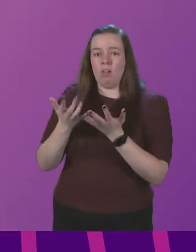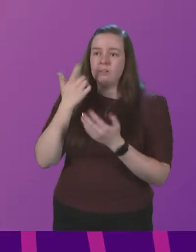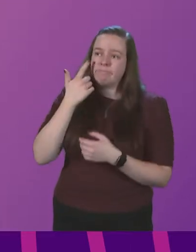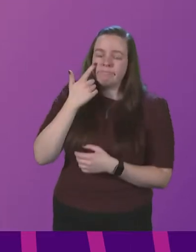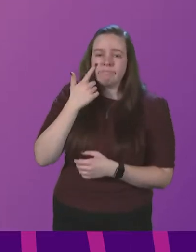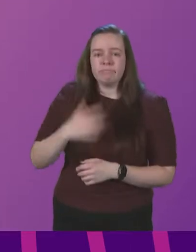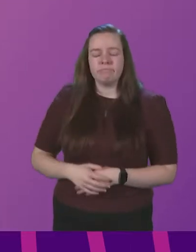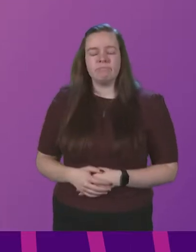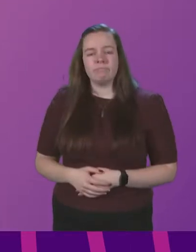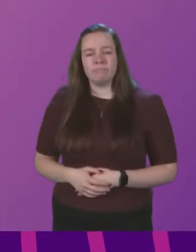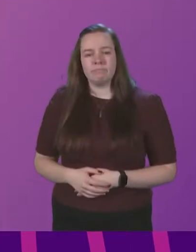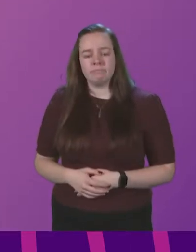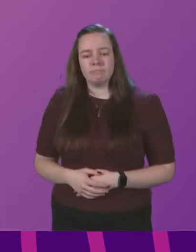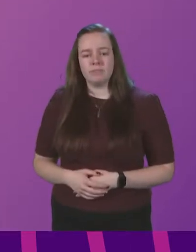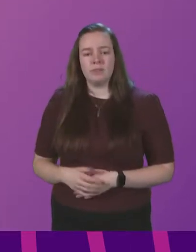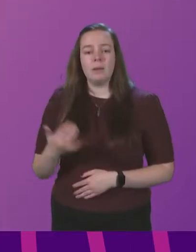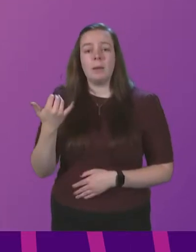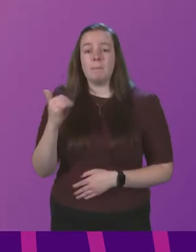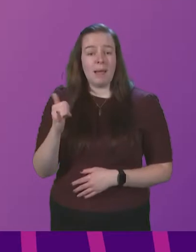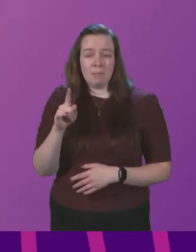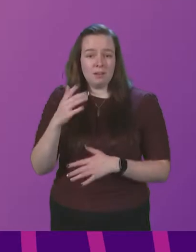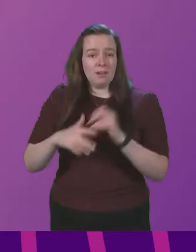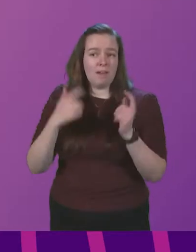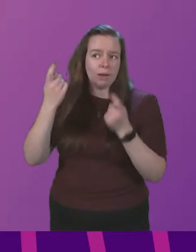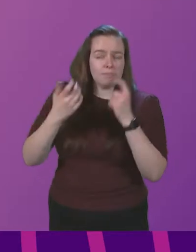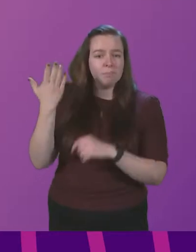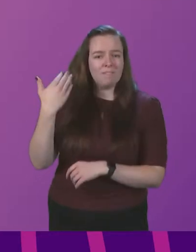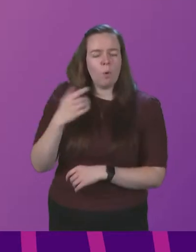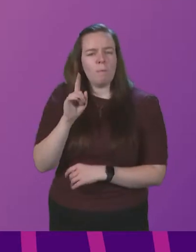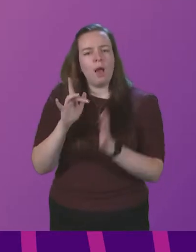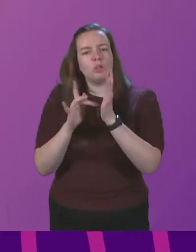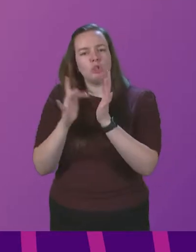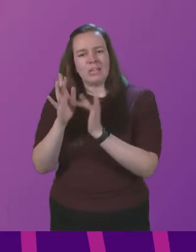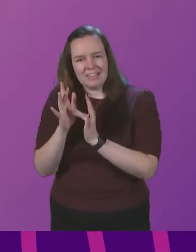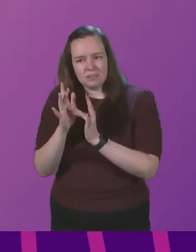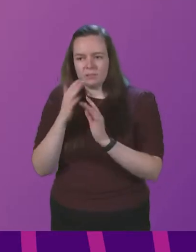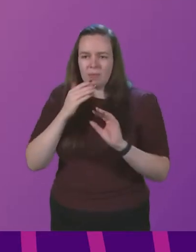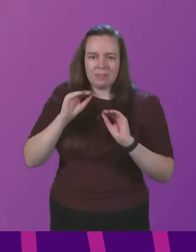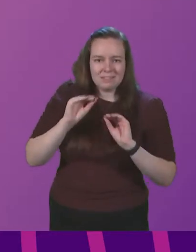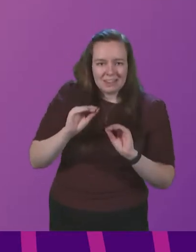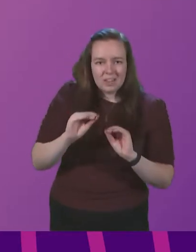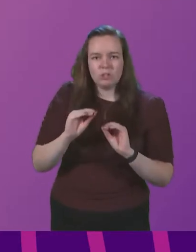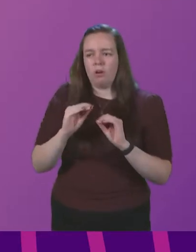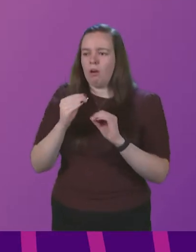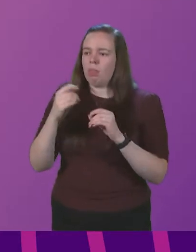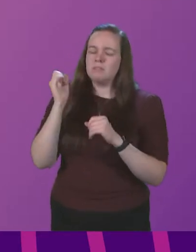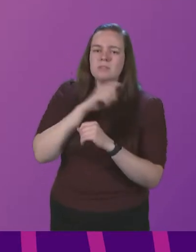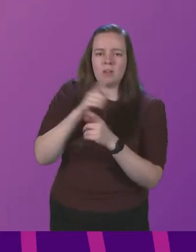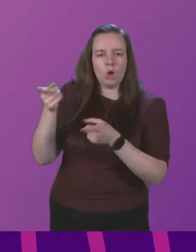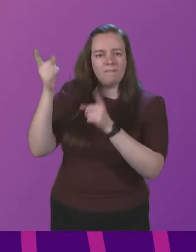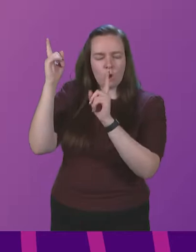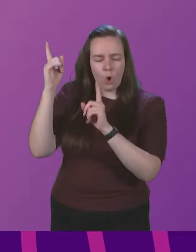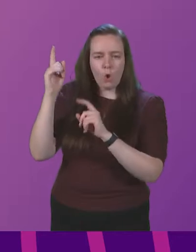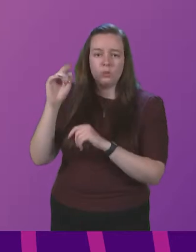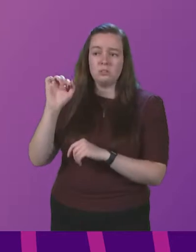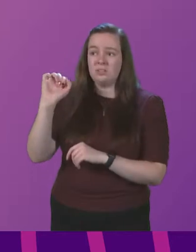You may not have considered this before, but Jesus, the teacher, the rabbi, the son of God, was